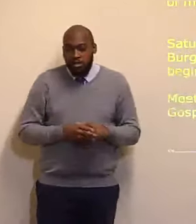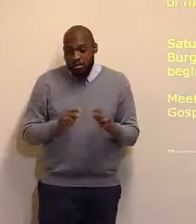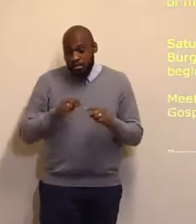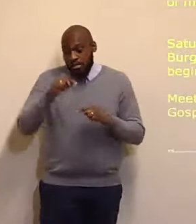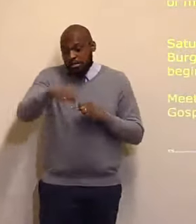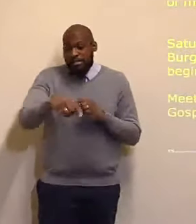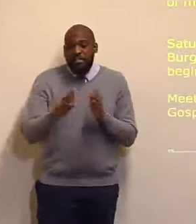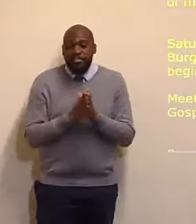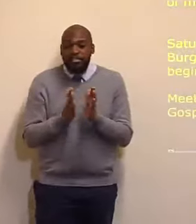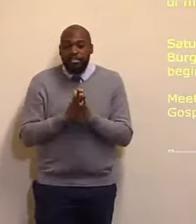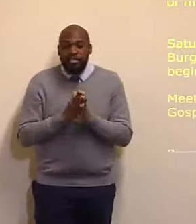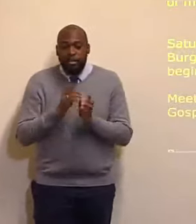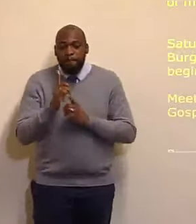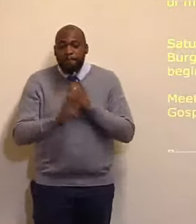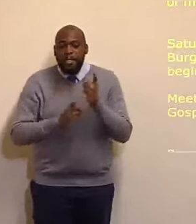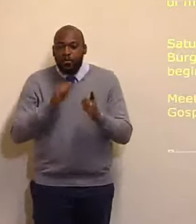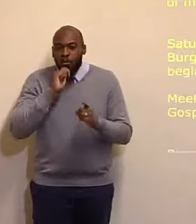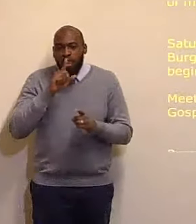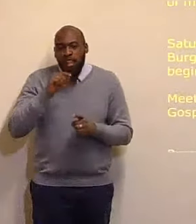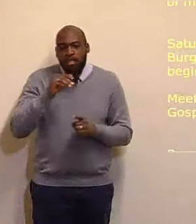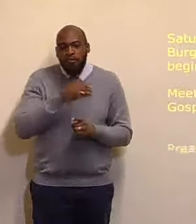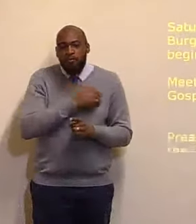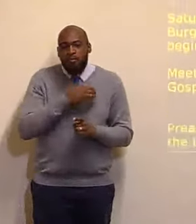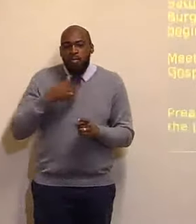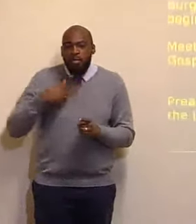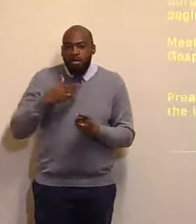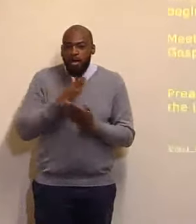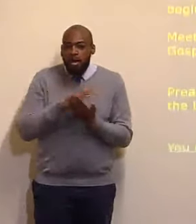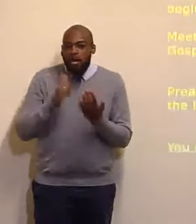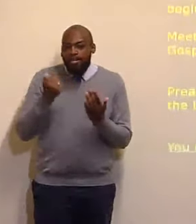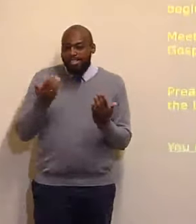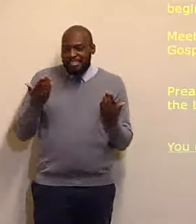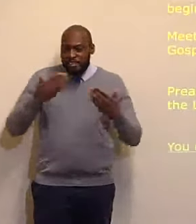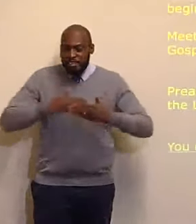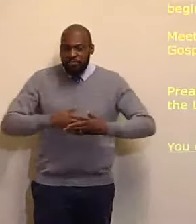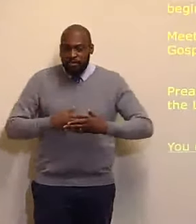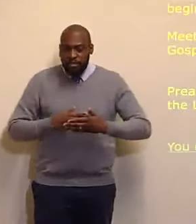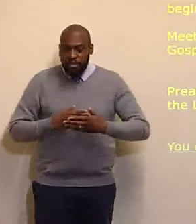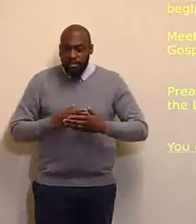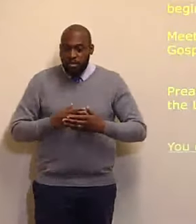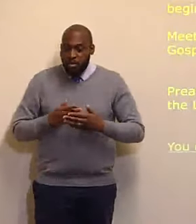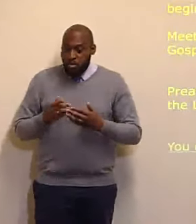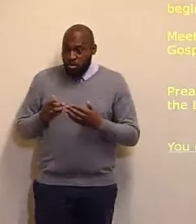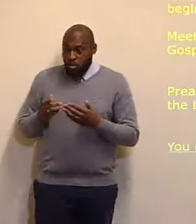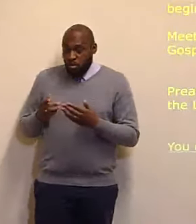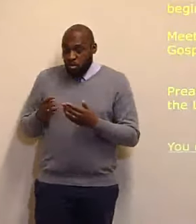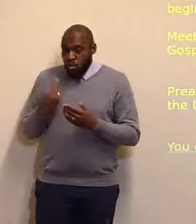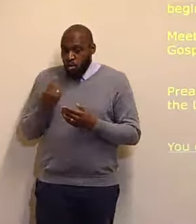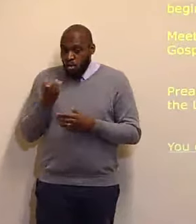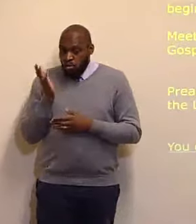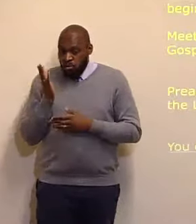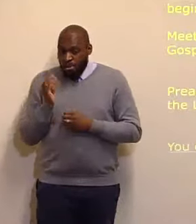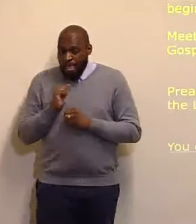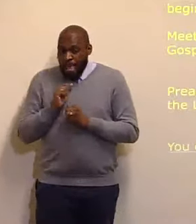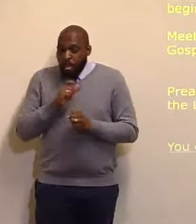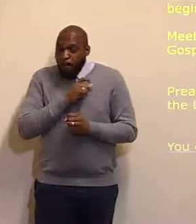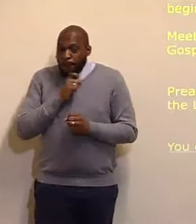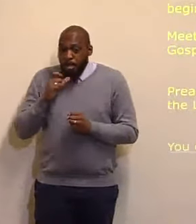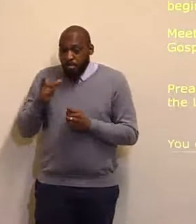And half past six In the evening When the preacher God willing Will be our pastor And